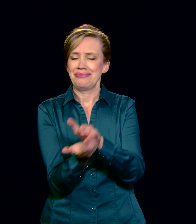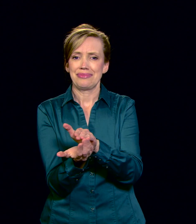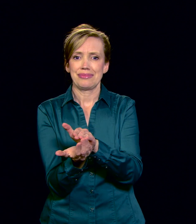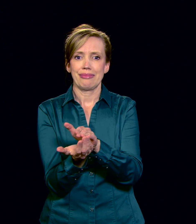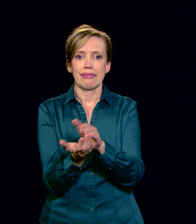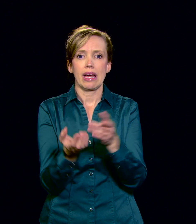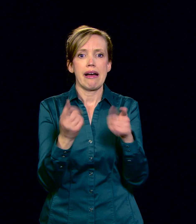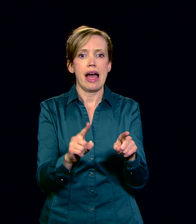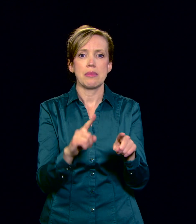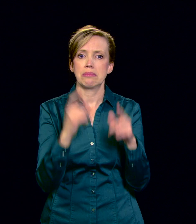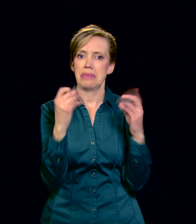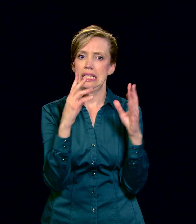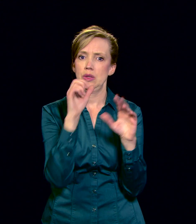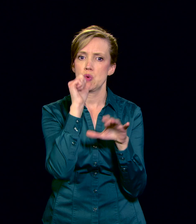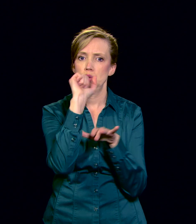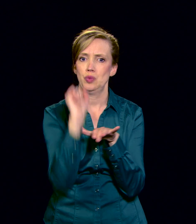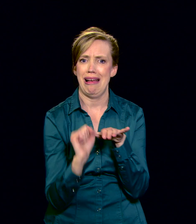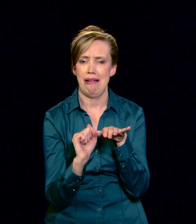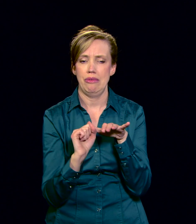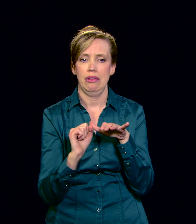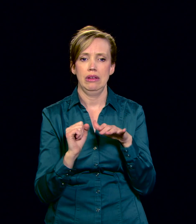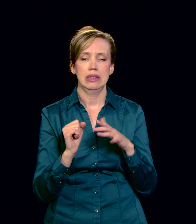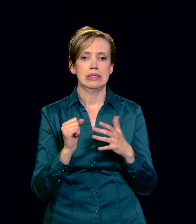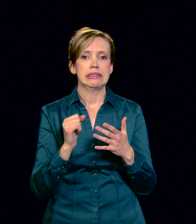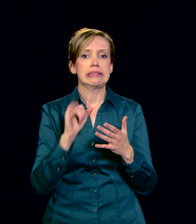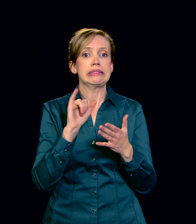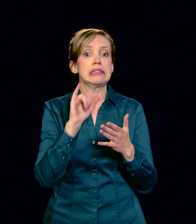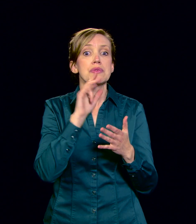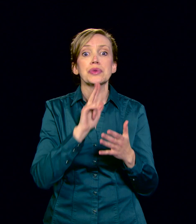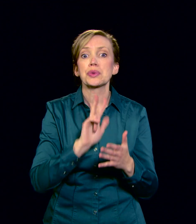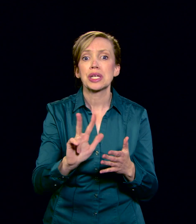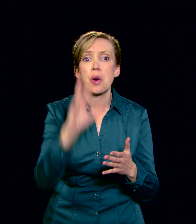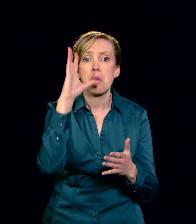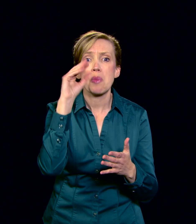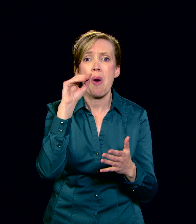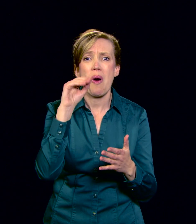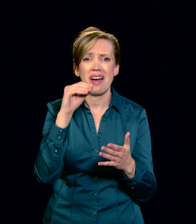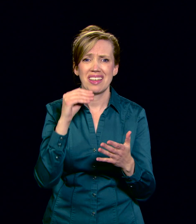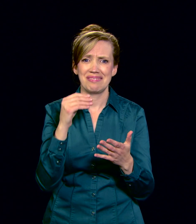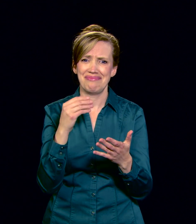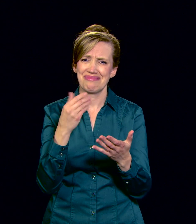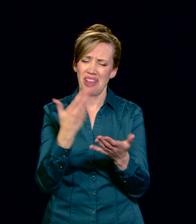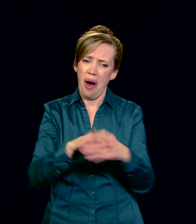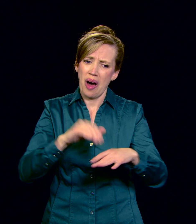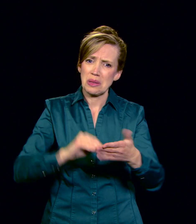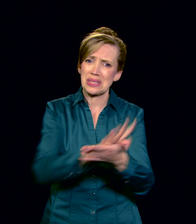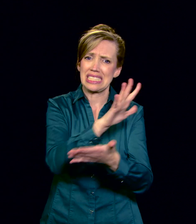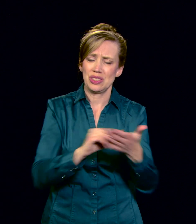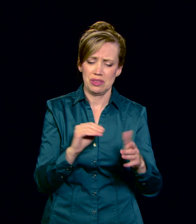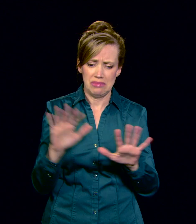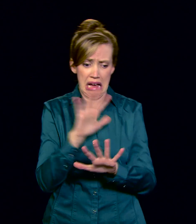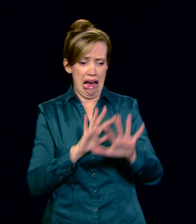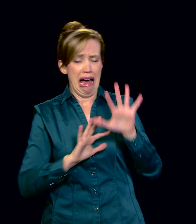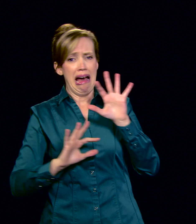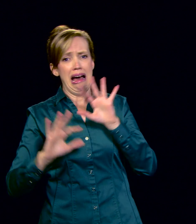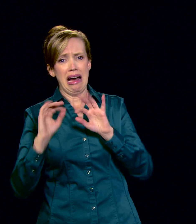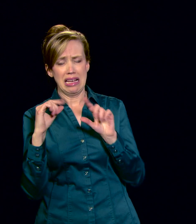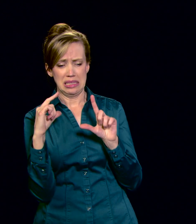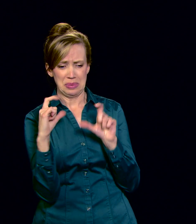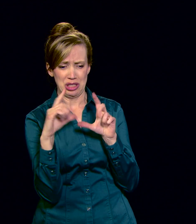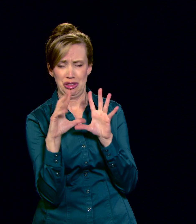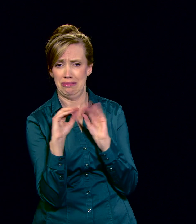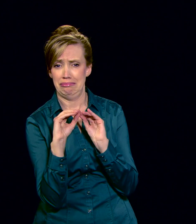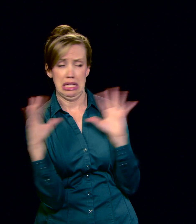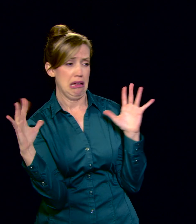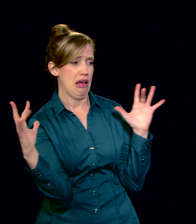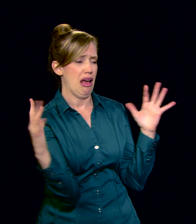And among those who drowned was a three-year-old boy. The photo of that dead little boy lying on the beach as though he was sleeping focused the attention of the world